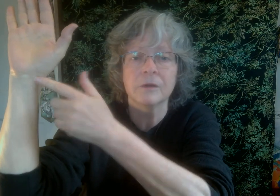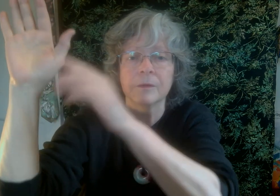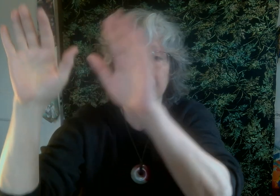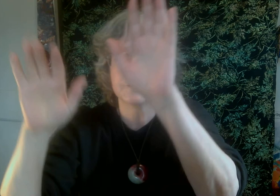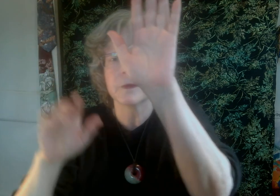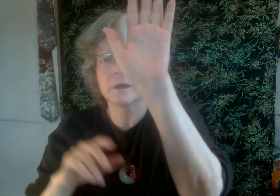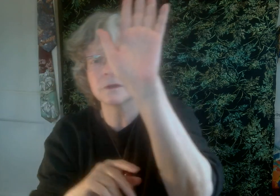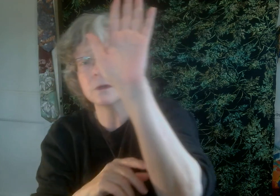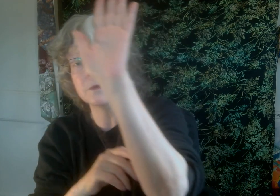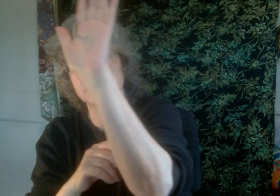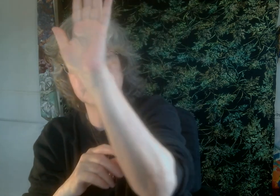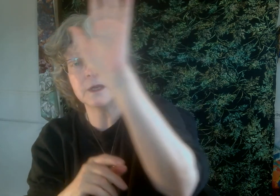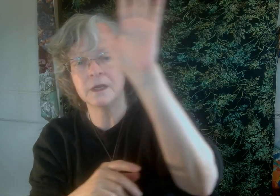Let's go with this hand.